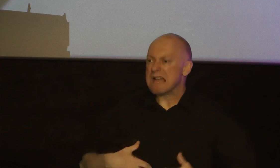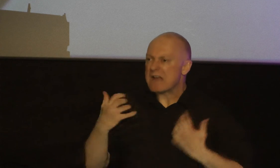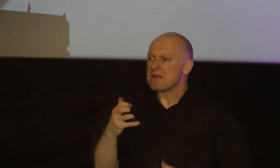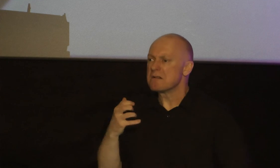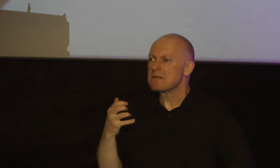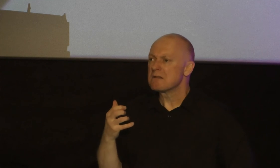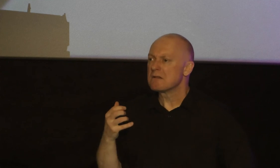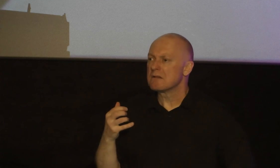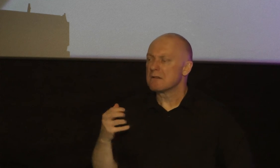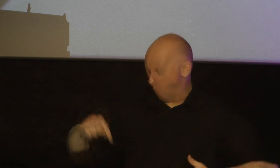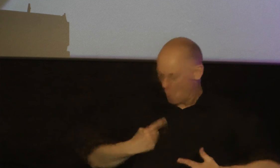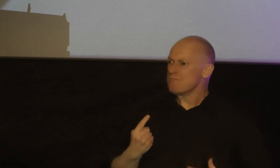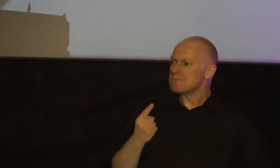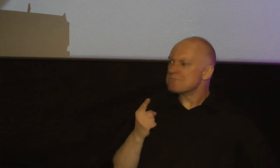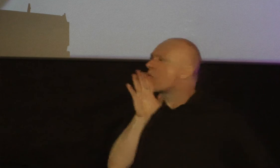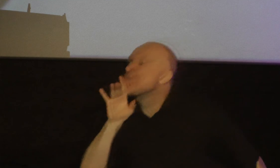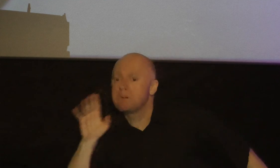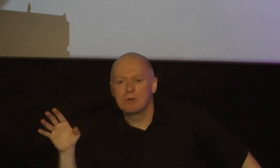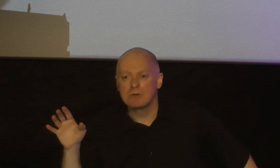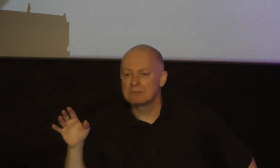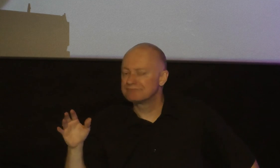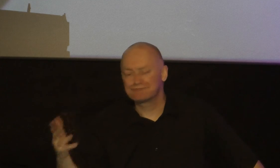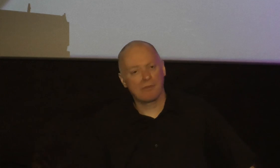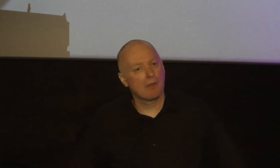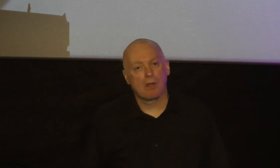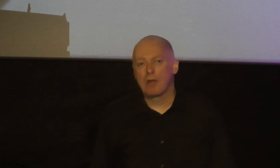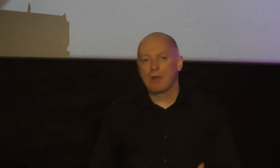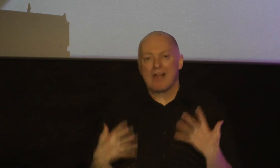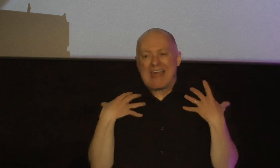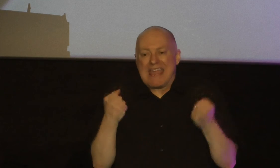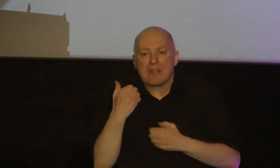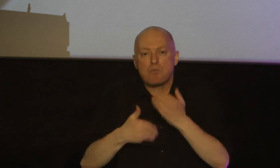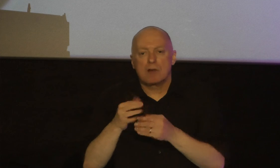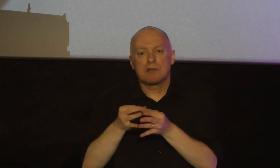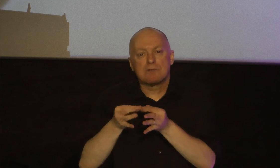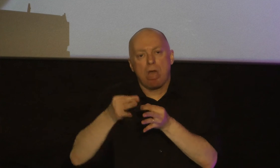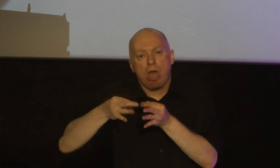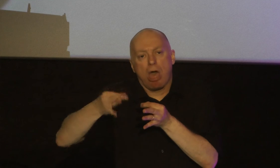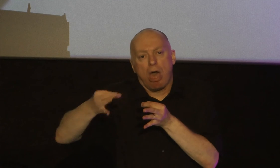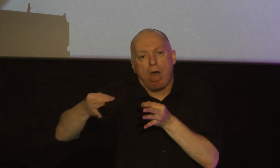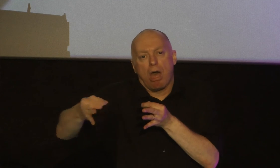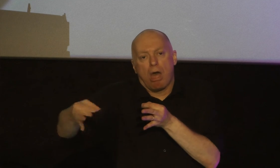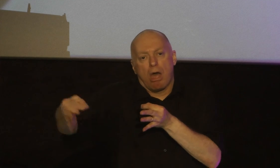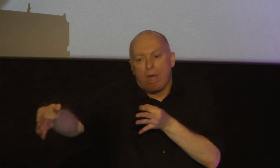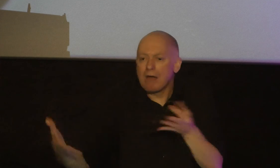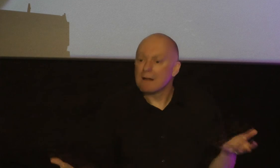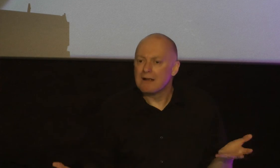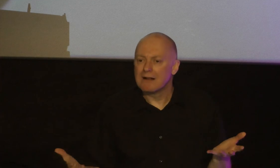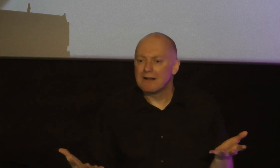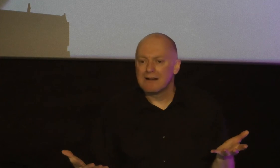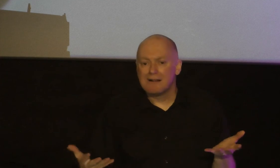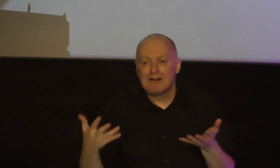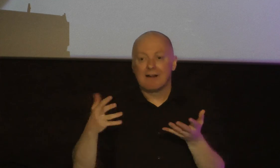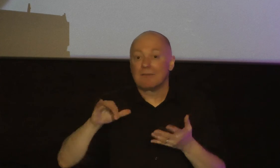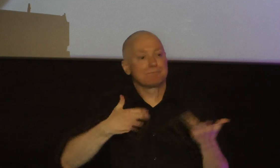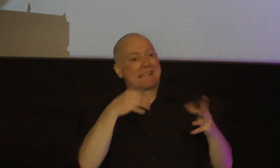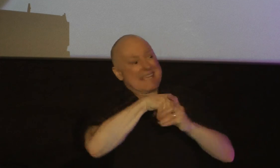prolongs the healing process it prolongs the unity being fulfilled it prolongs it in that meeting in that reconciliation